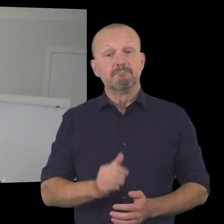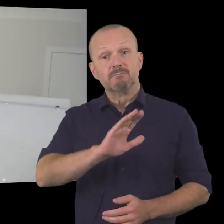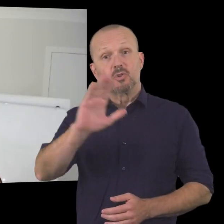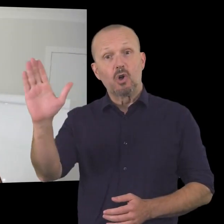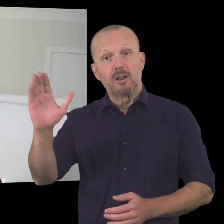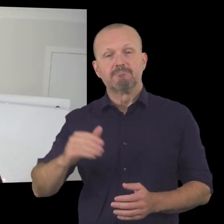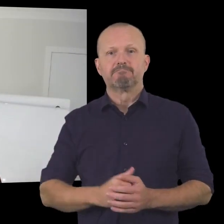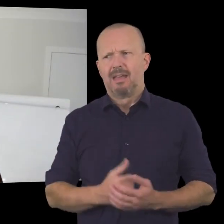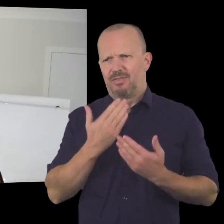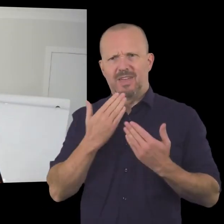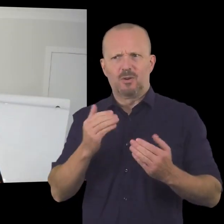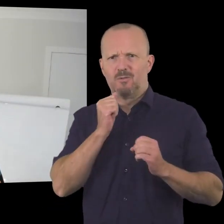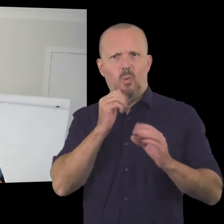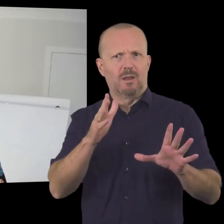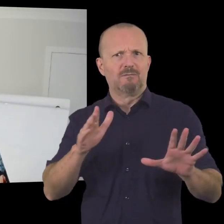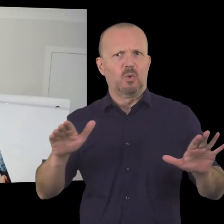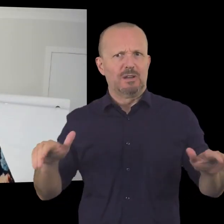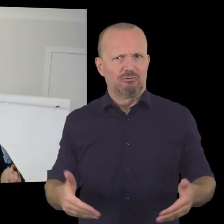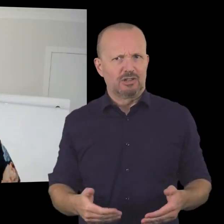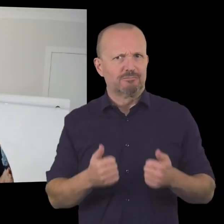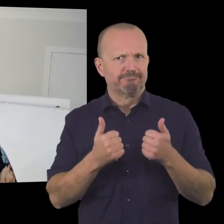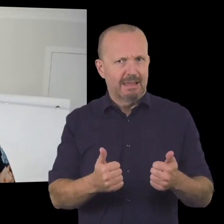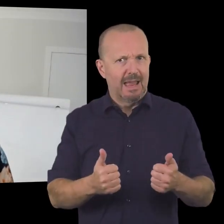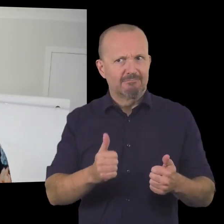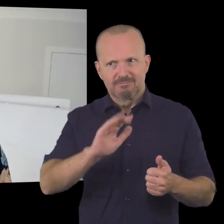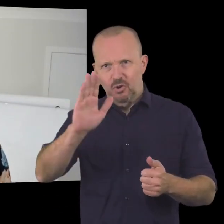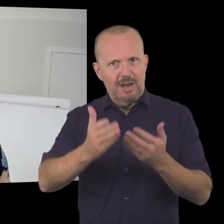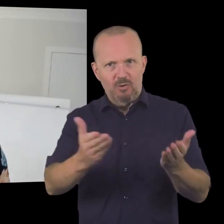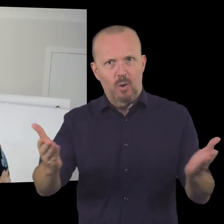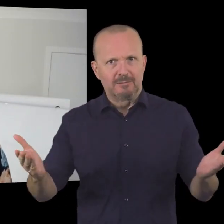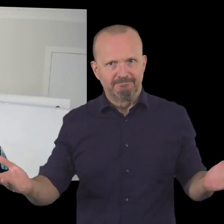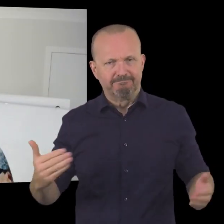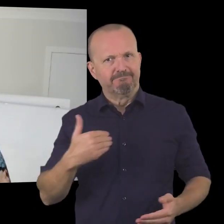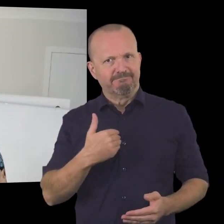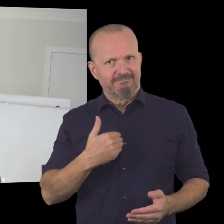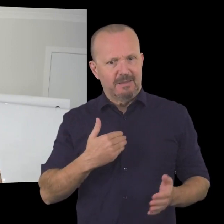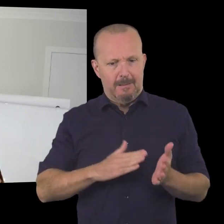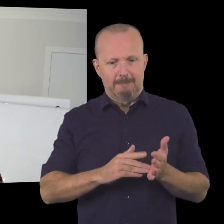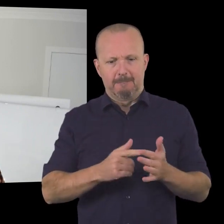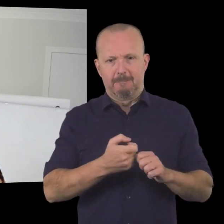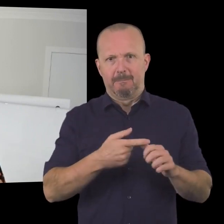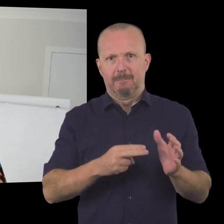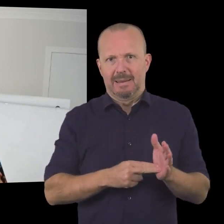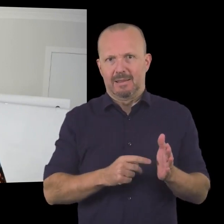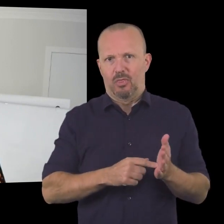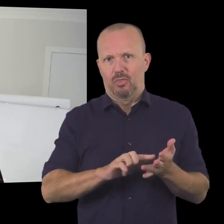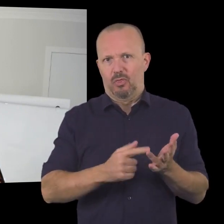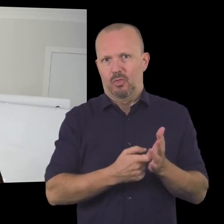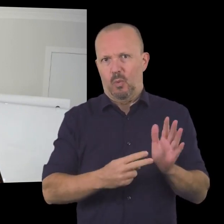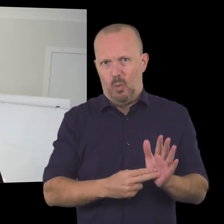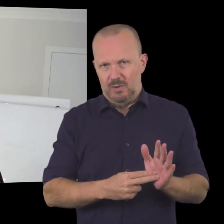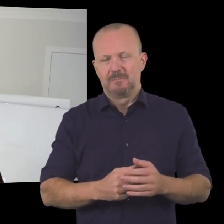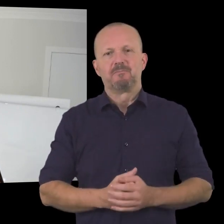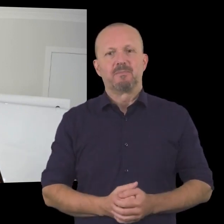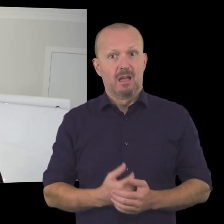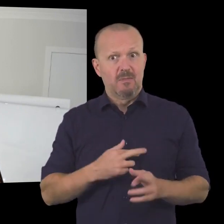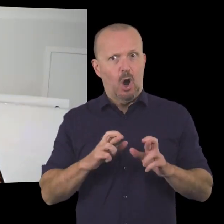and thank you for that wonderful introduction and kia everyone I hope that